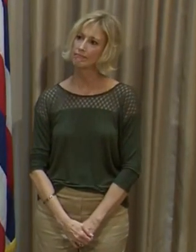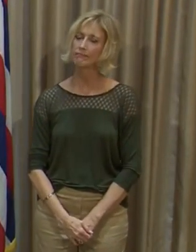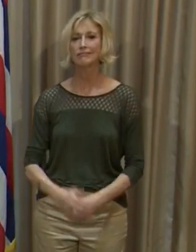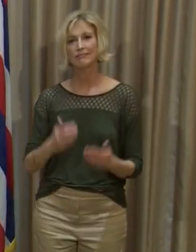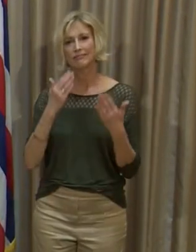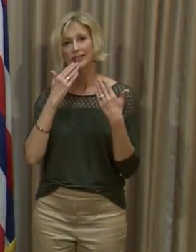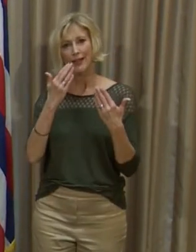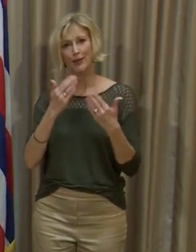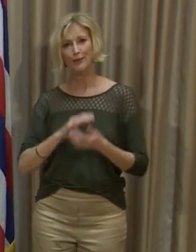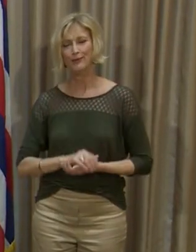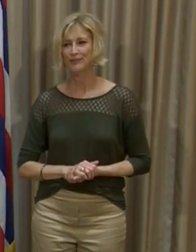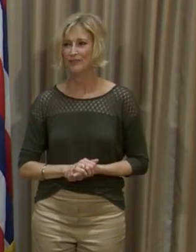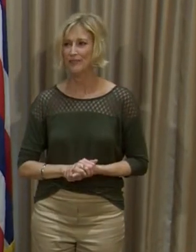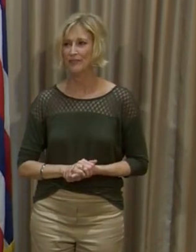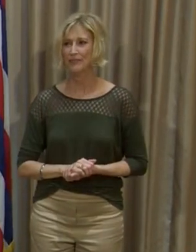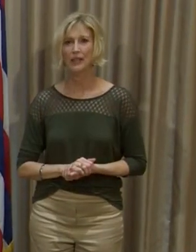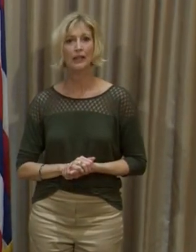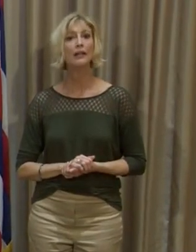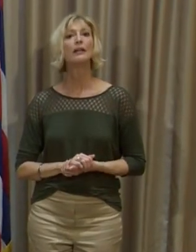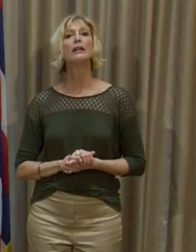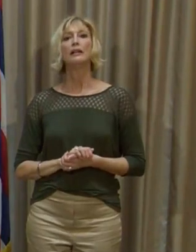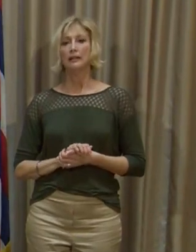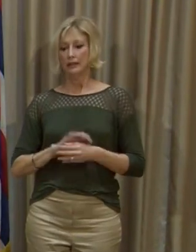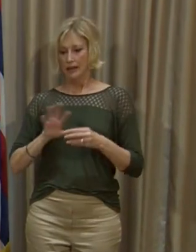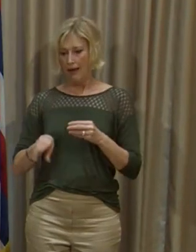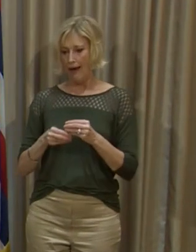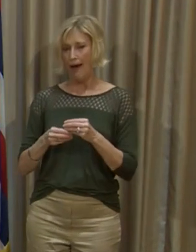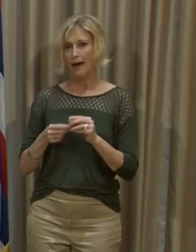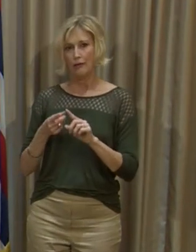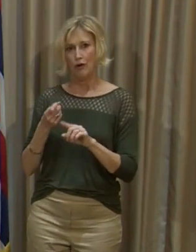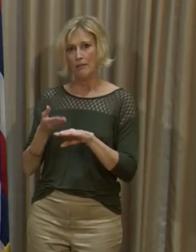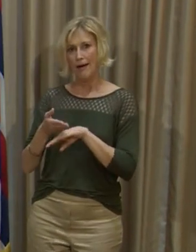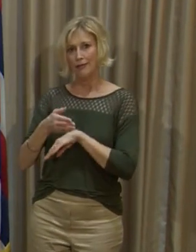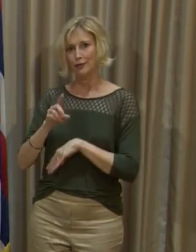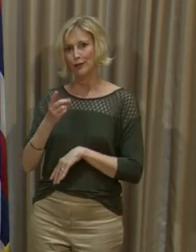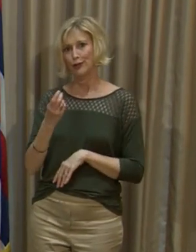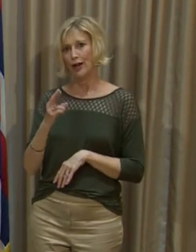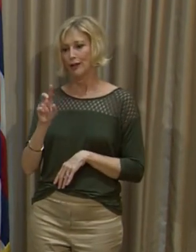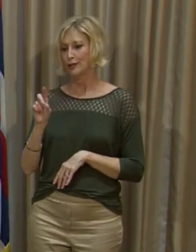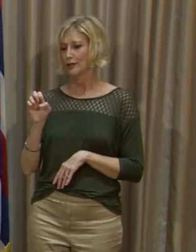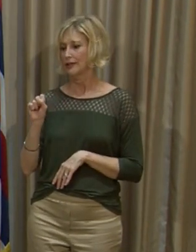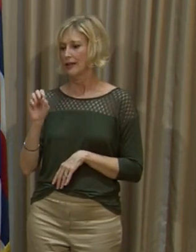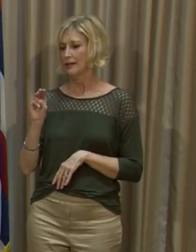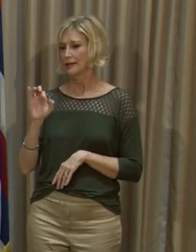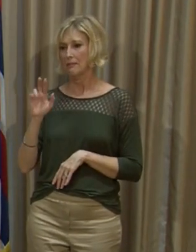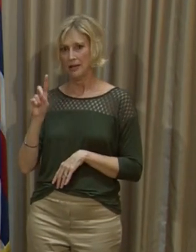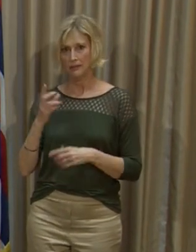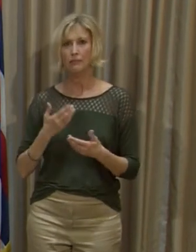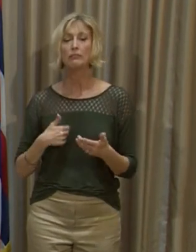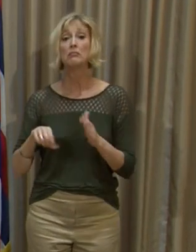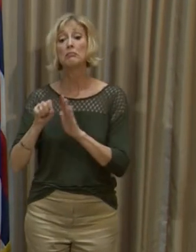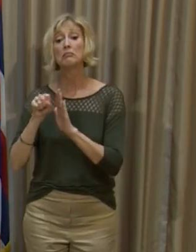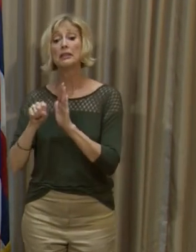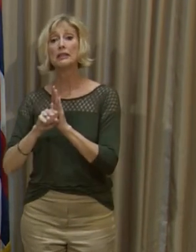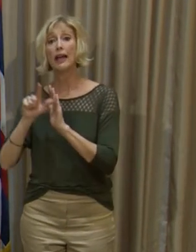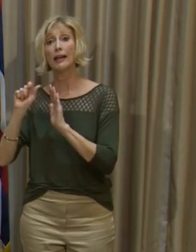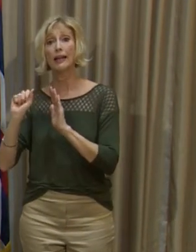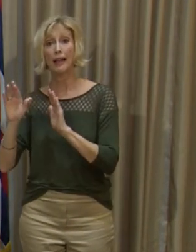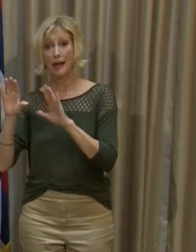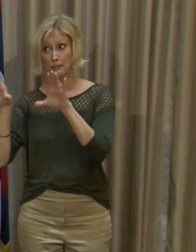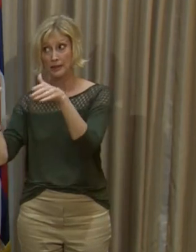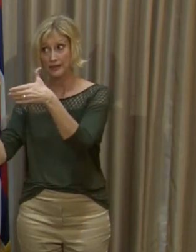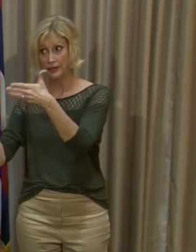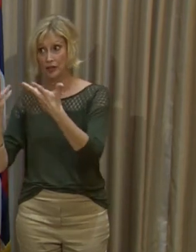Thank you. So I want to pick up from where Dr. Desmond left off the handoff from the State Laboratories Division to